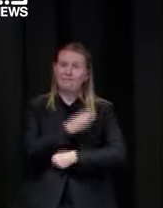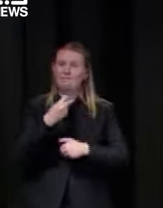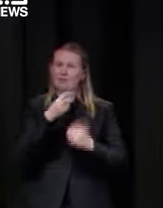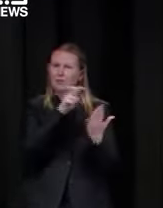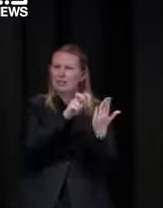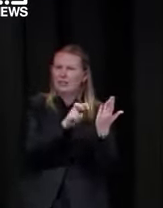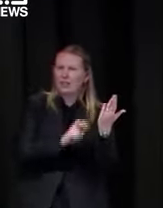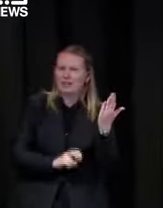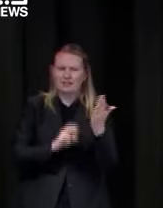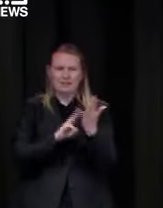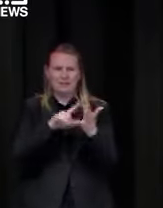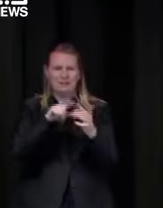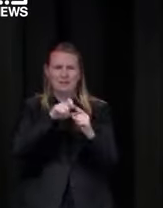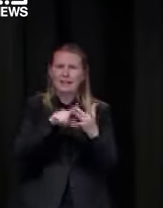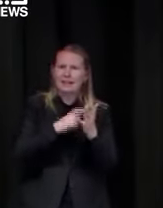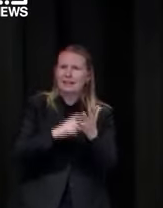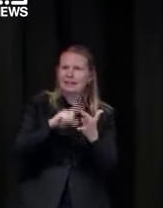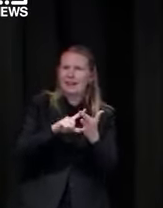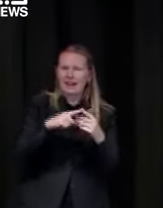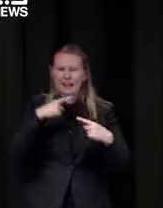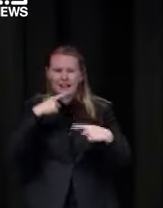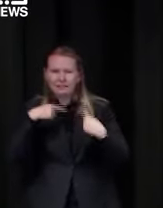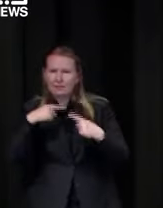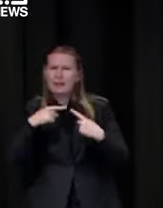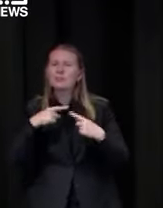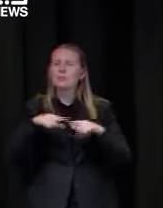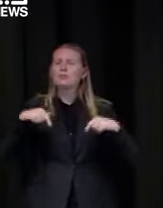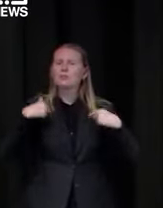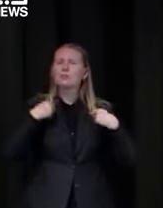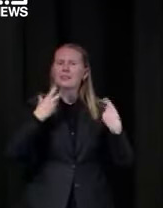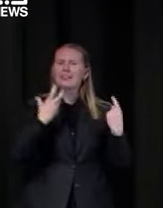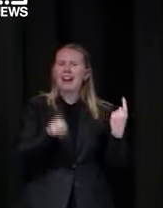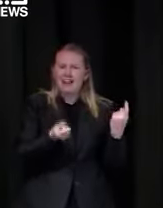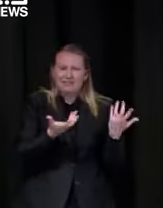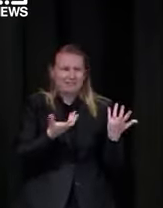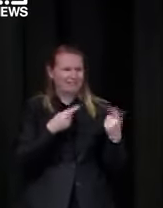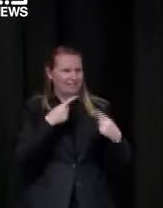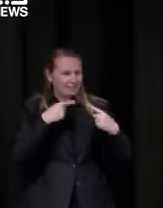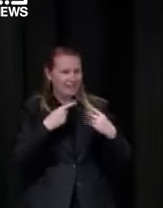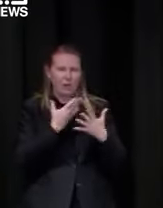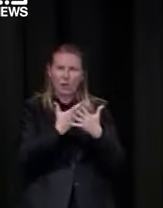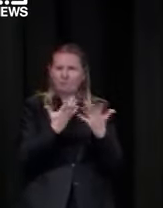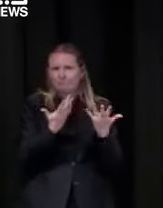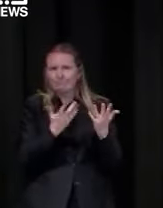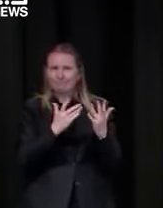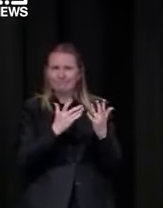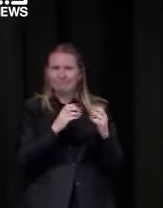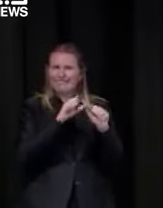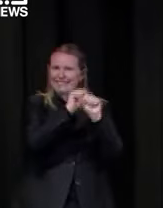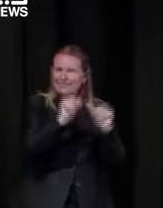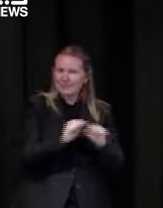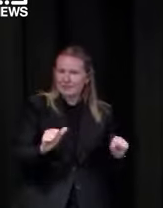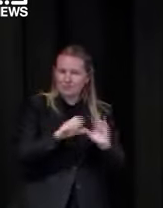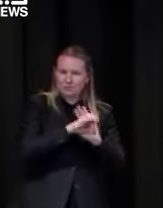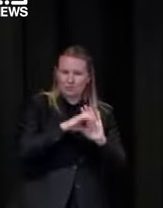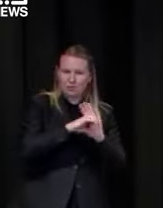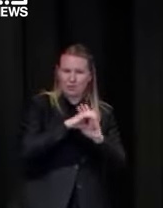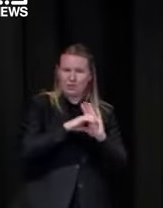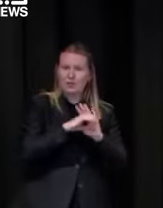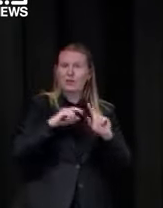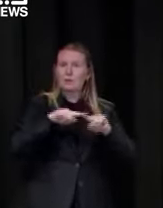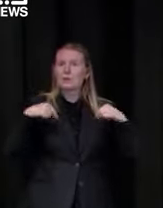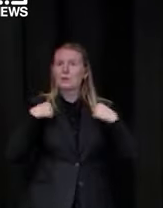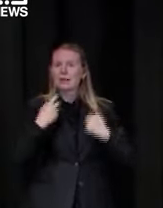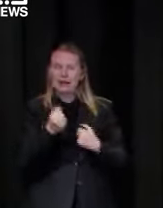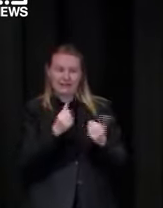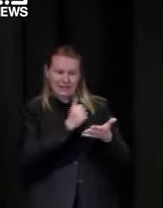got medicare data you've got all sorts of different places where these these stories live right the key point here is there is a four digit number we've just got